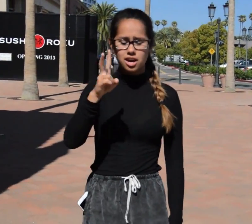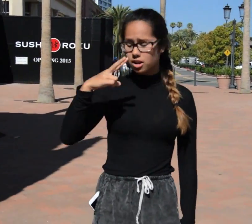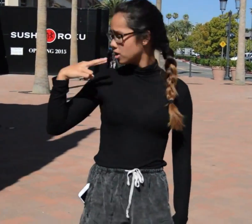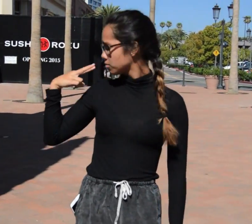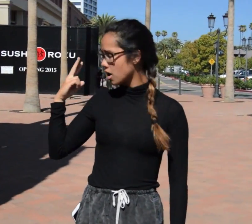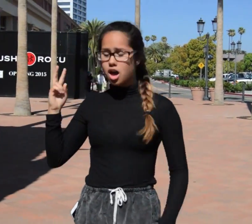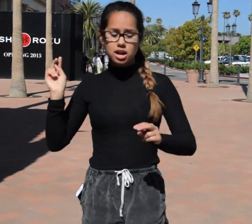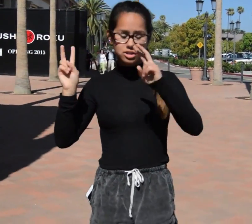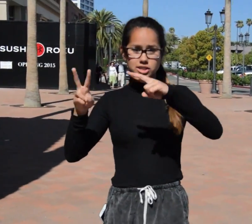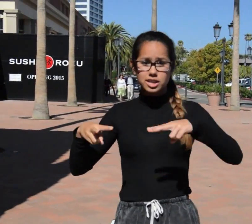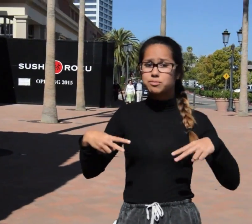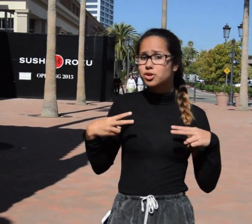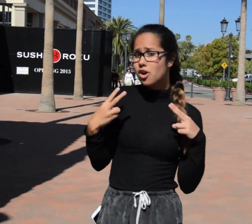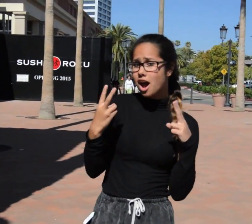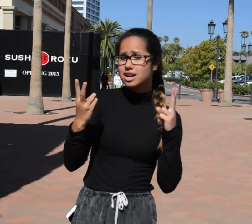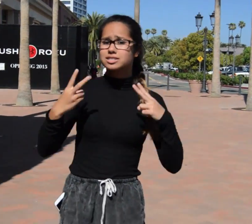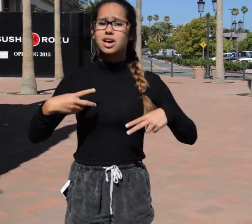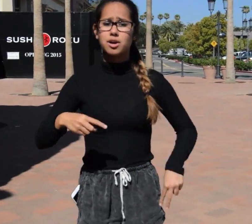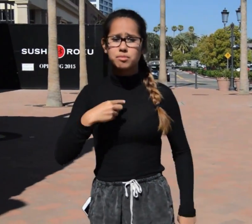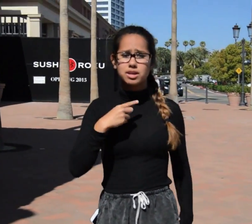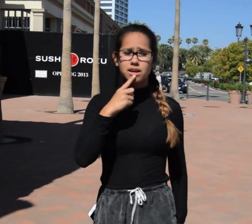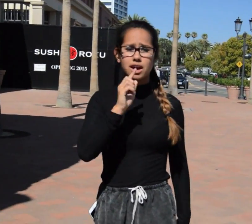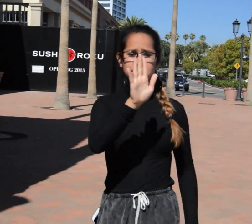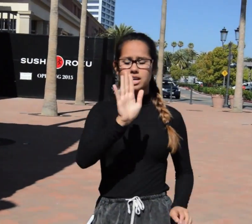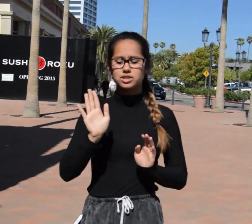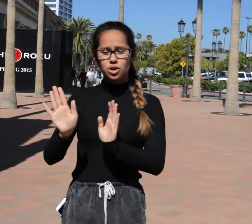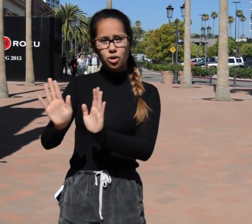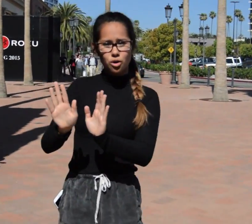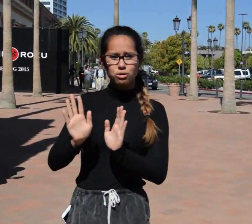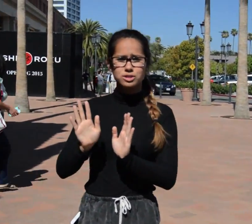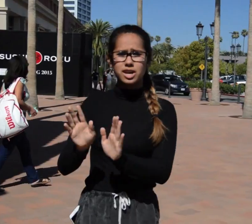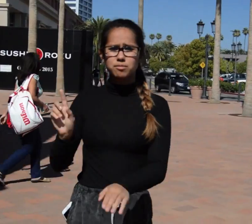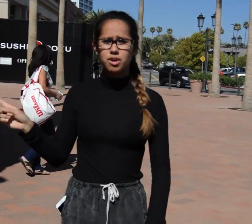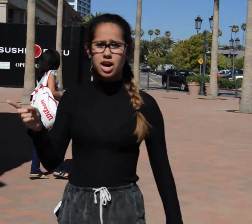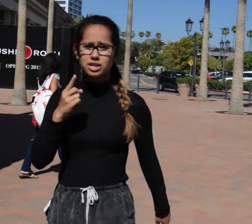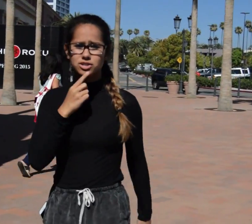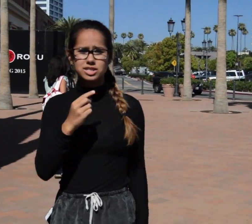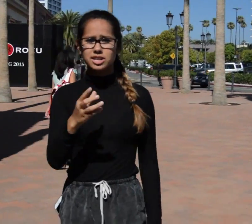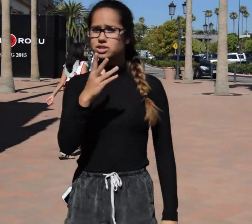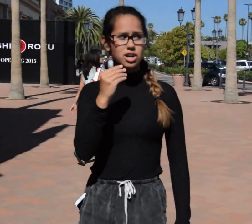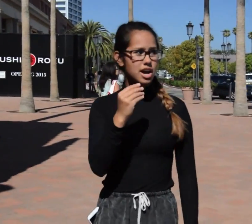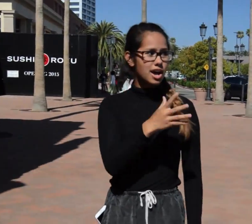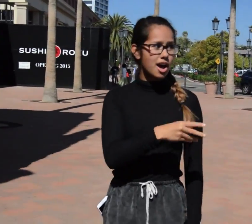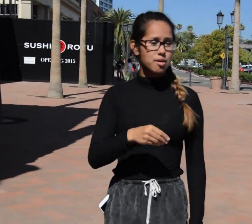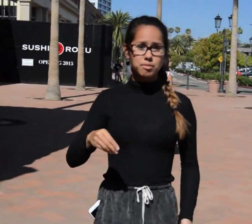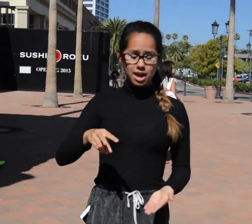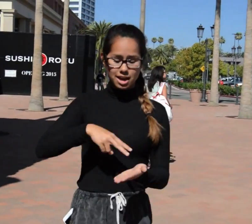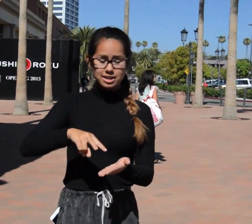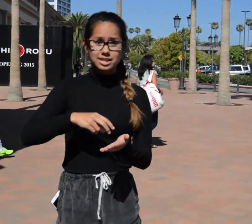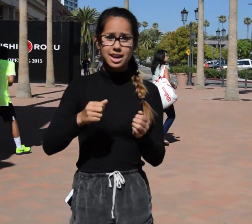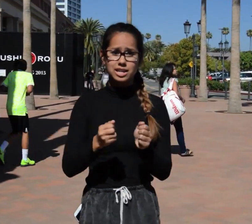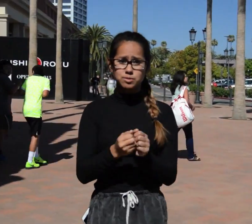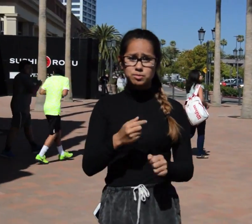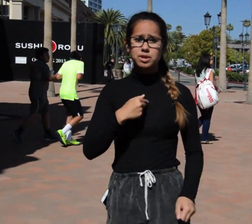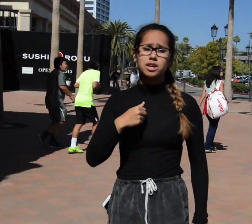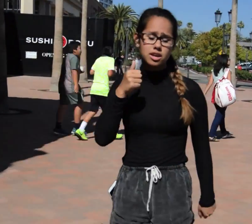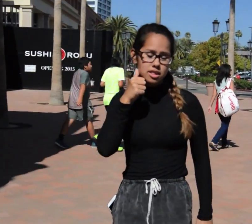dare look back Just keep your eyes on me I said, you're holding back She said, shout out and dance with me